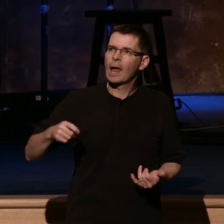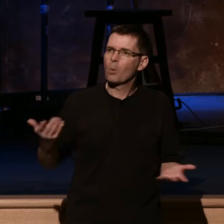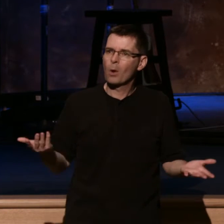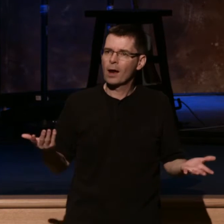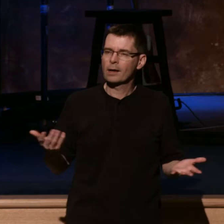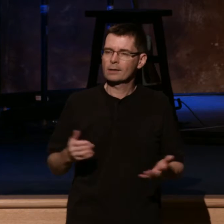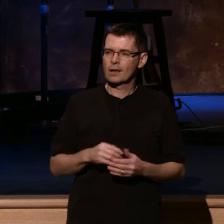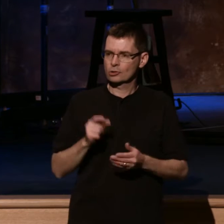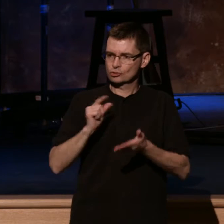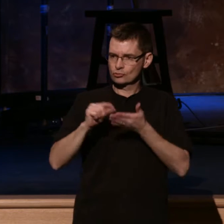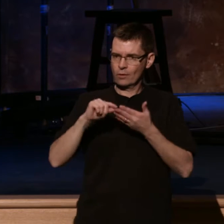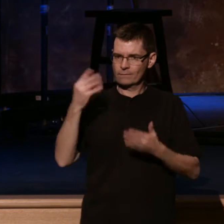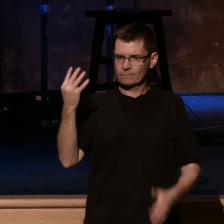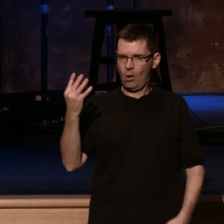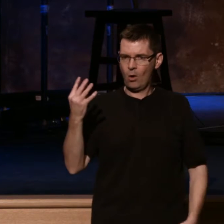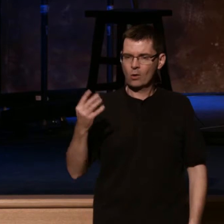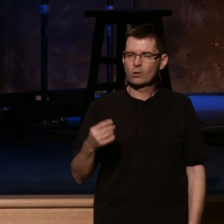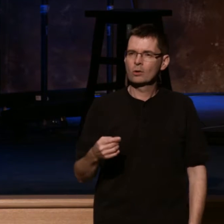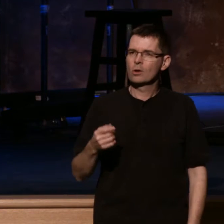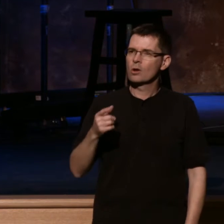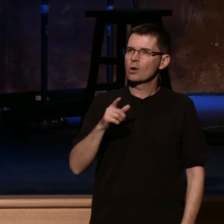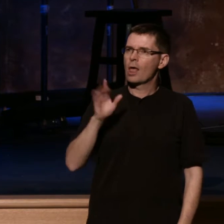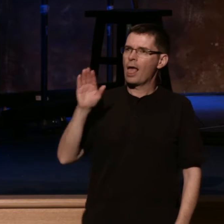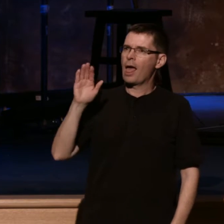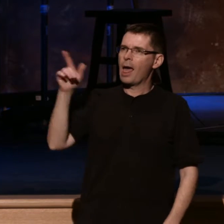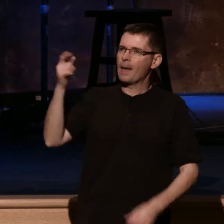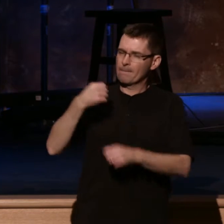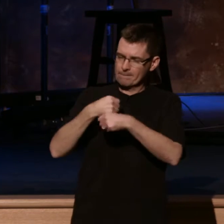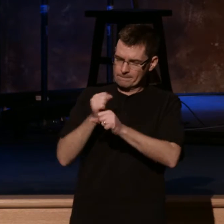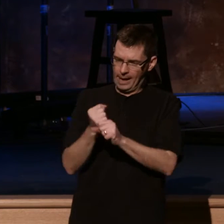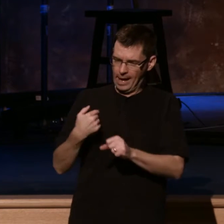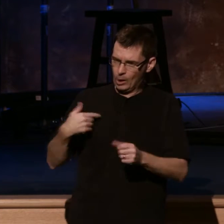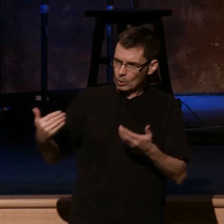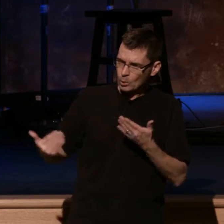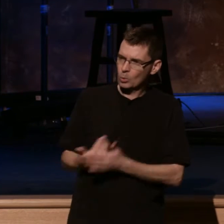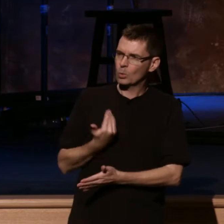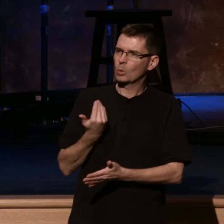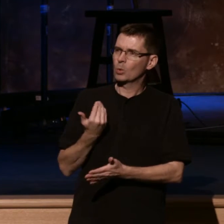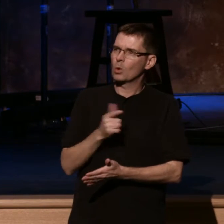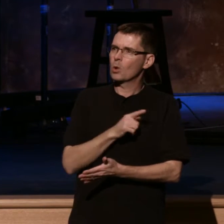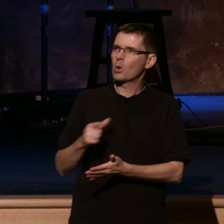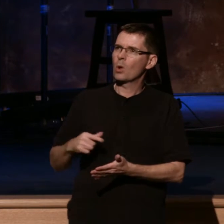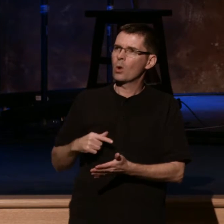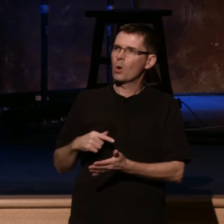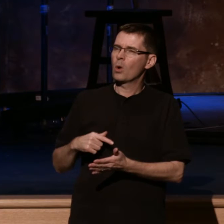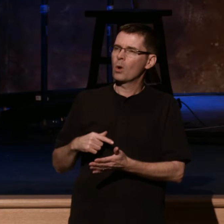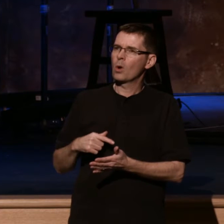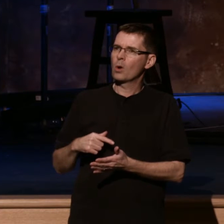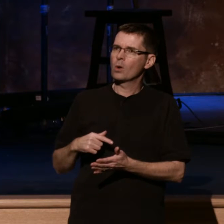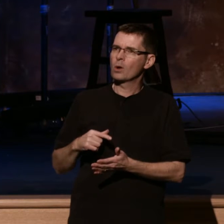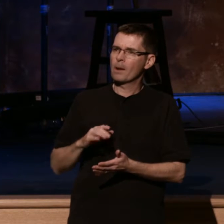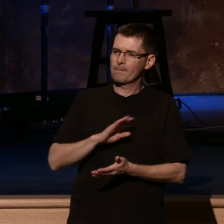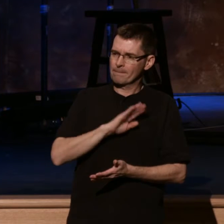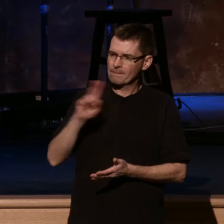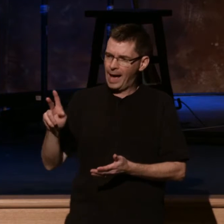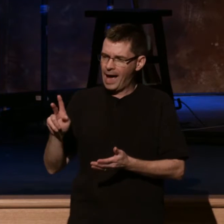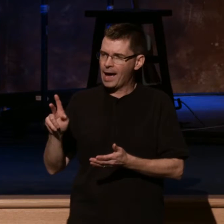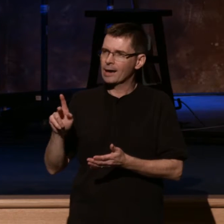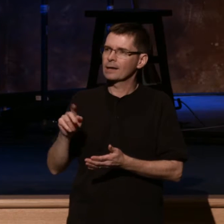The psalmist now says, restore us, Lord. Literally, bring us back. Turn us back. Restore us, O God, of our salvation. Put